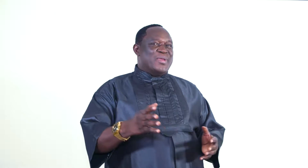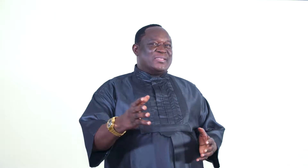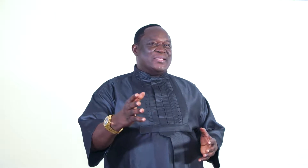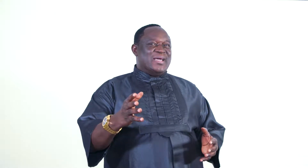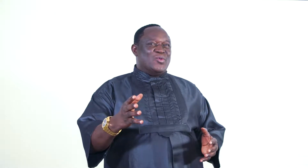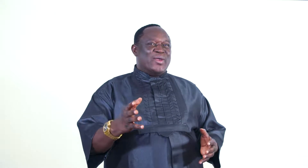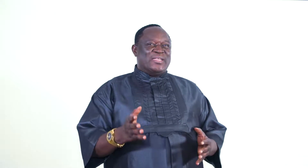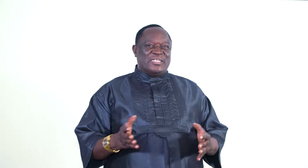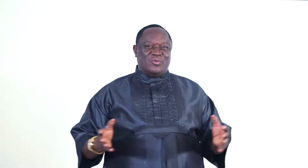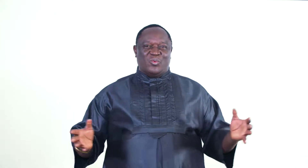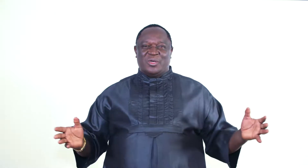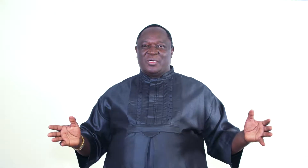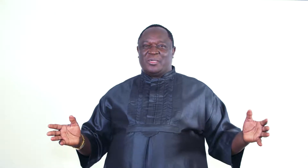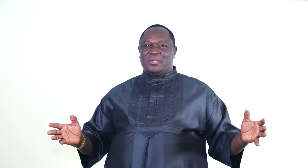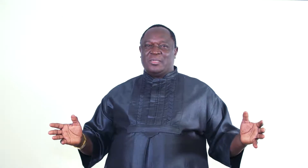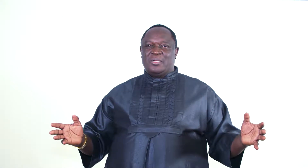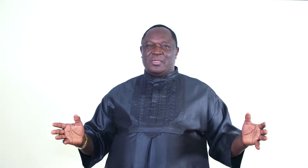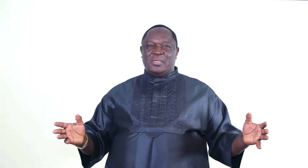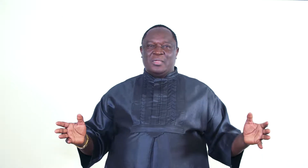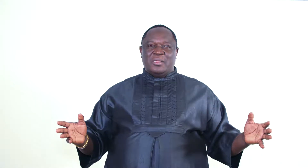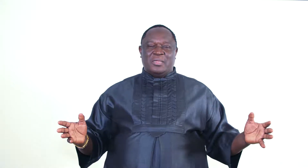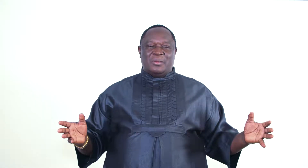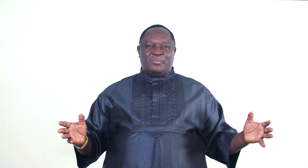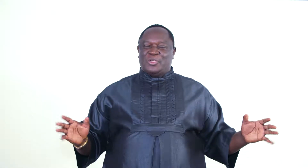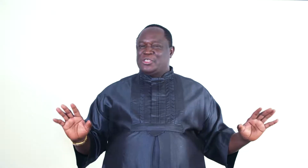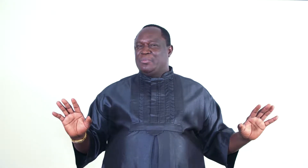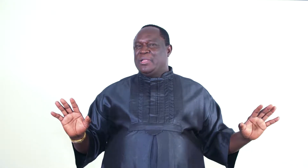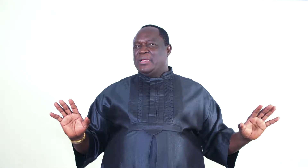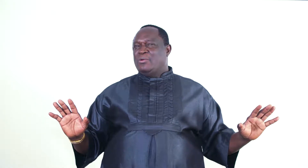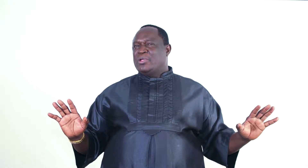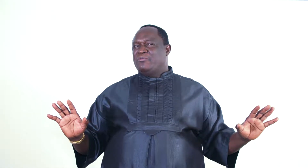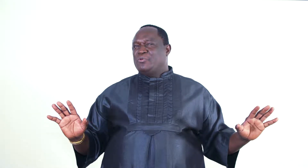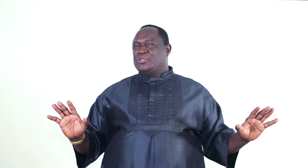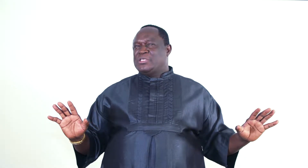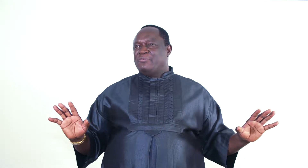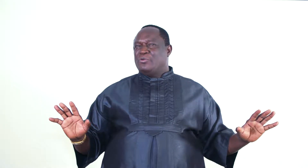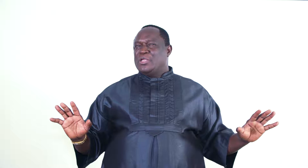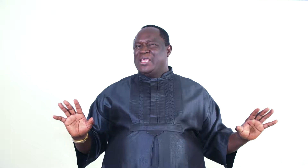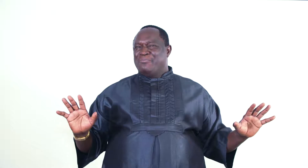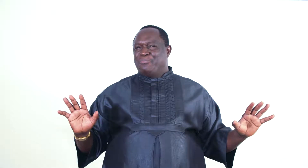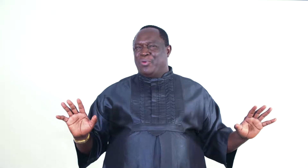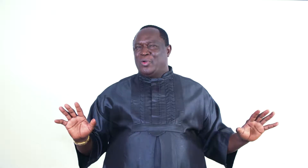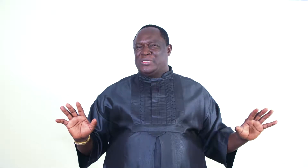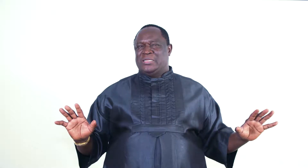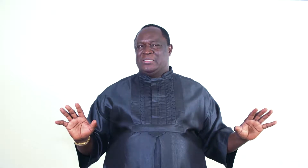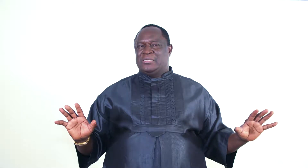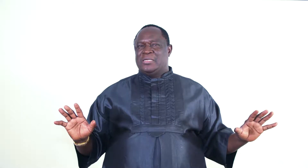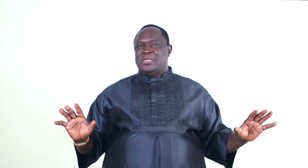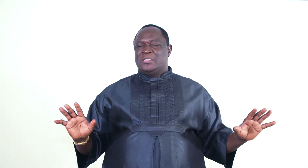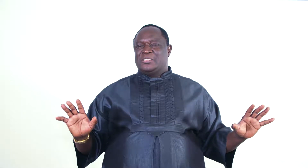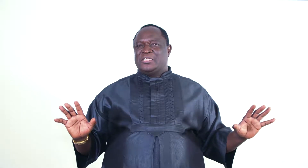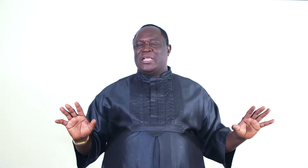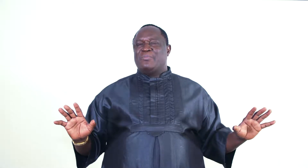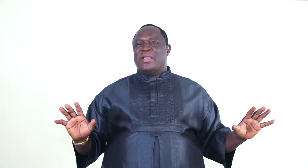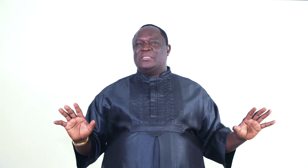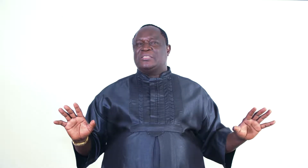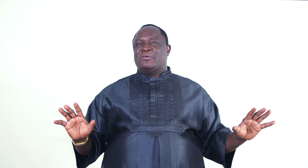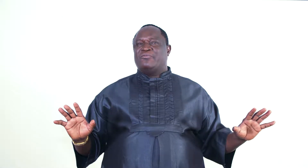makes the anointing work? Possibly I will give you seven important segments of